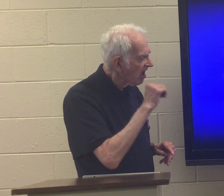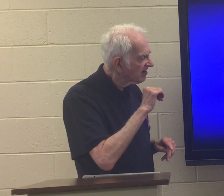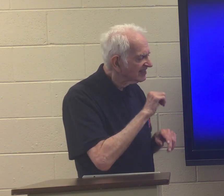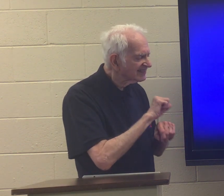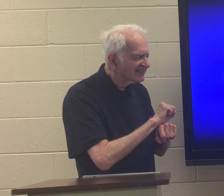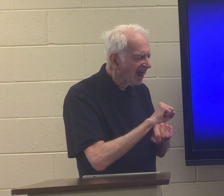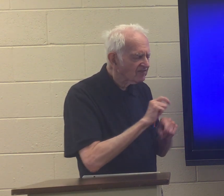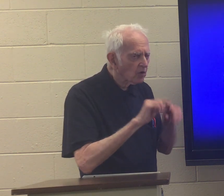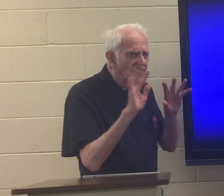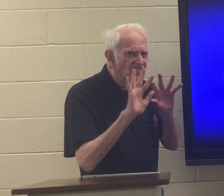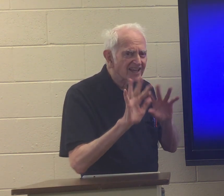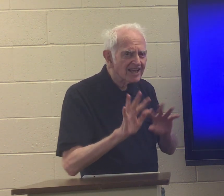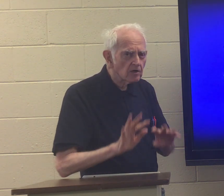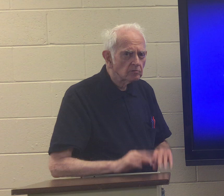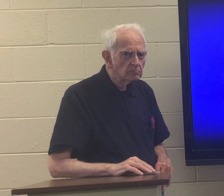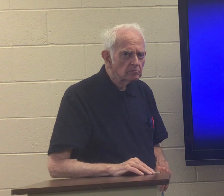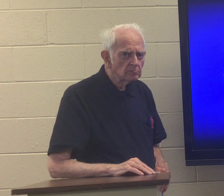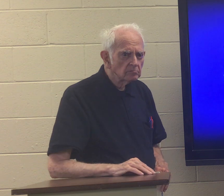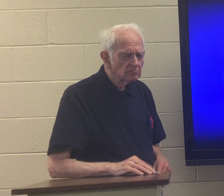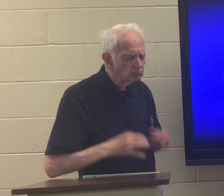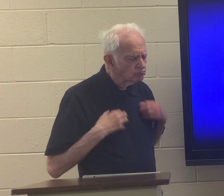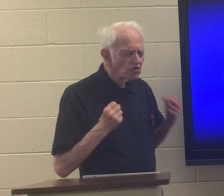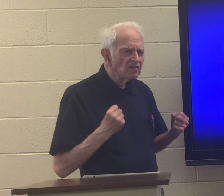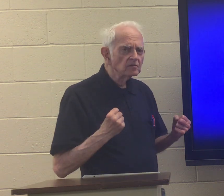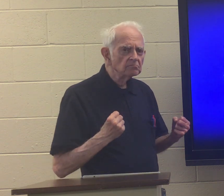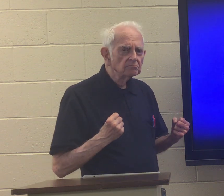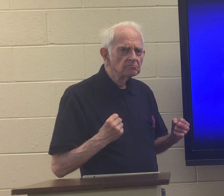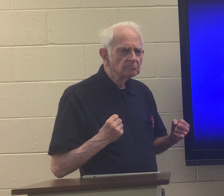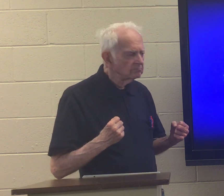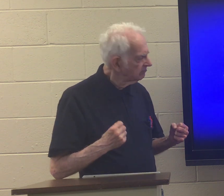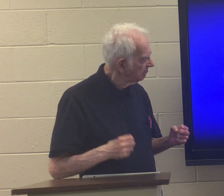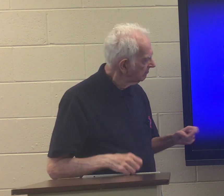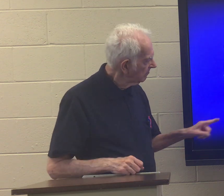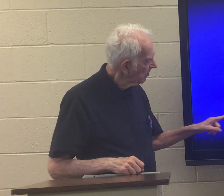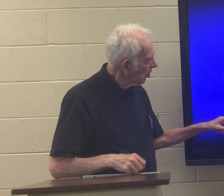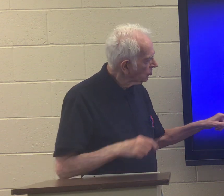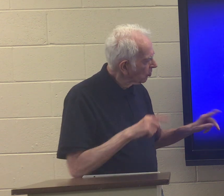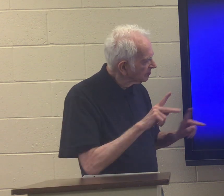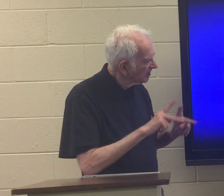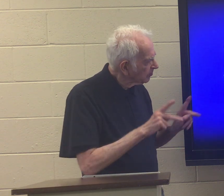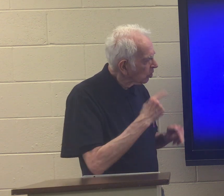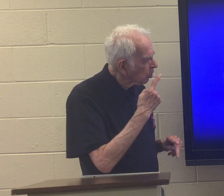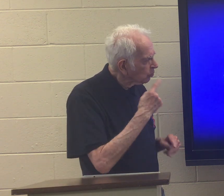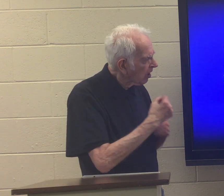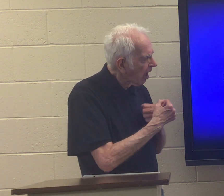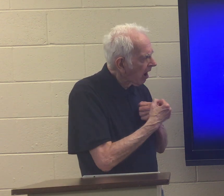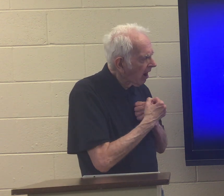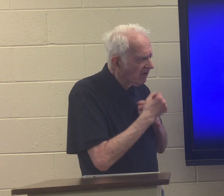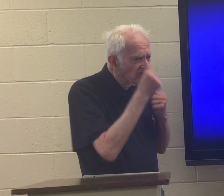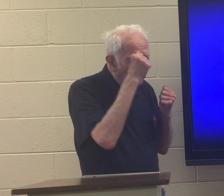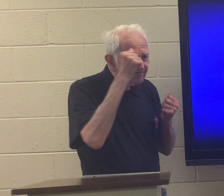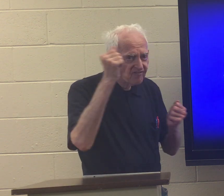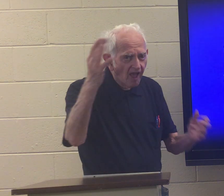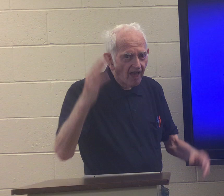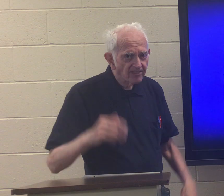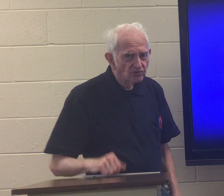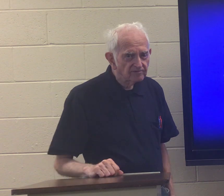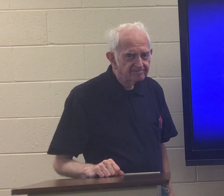people who are not slaves to fear they're brave three those people who love the father